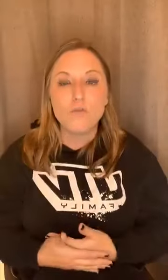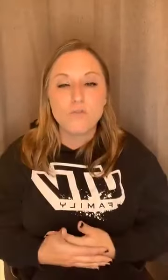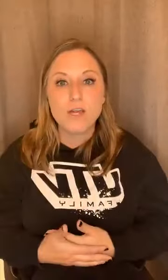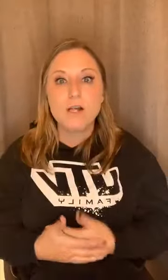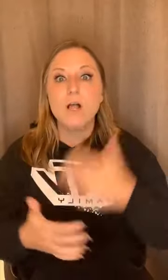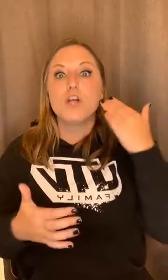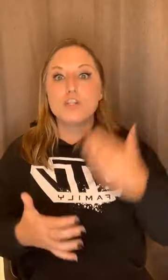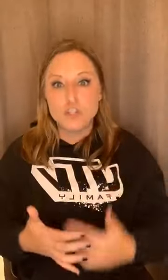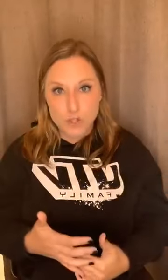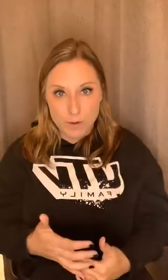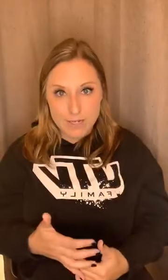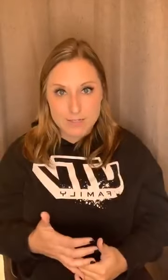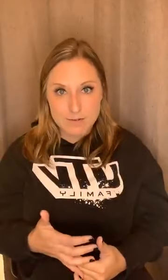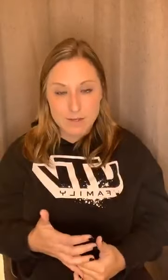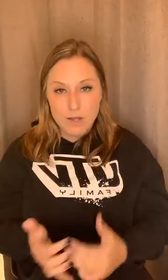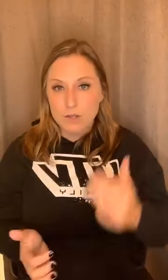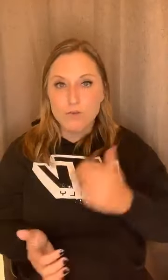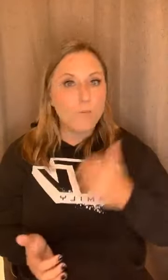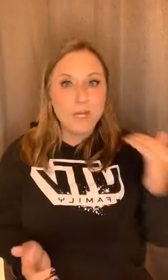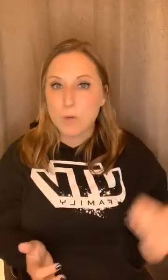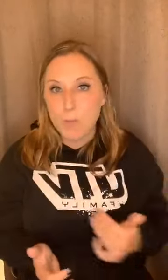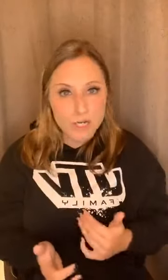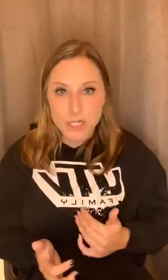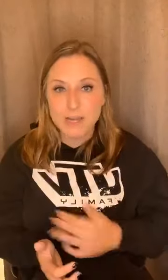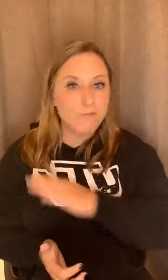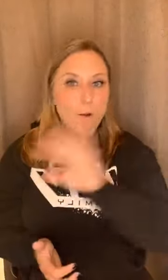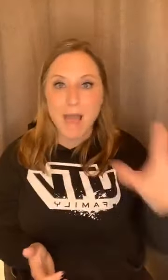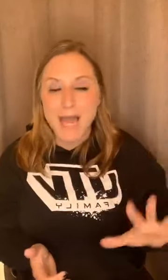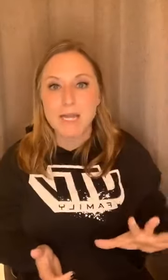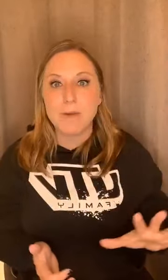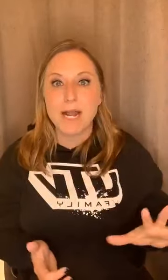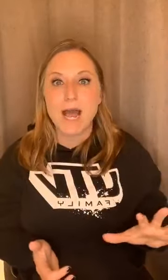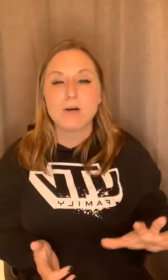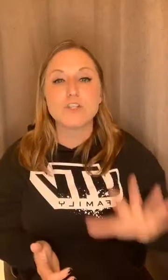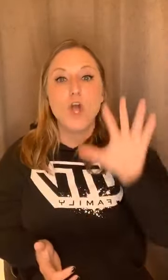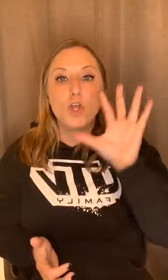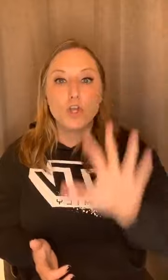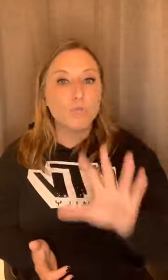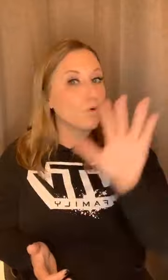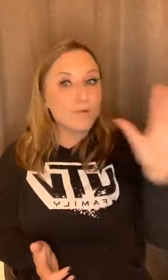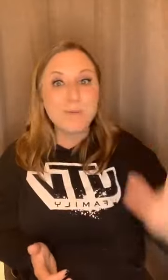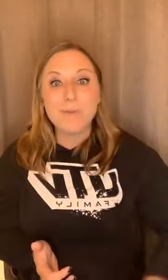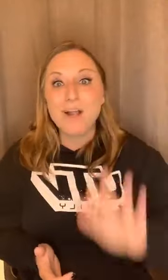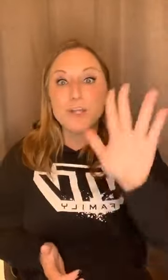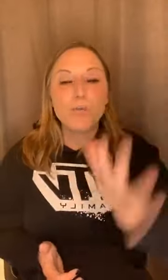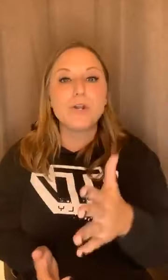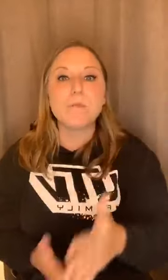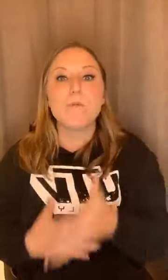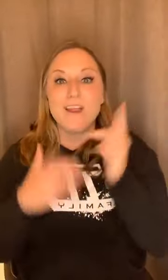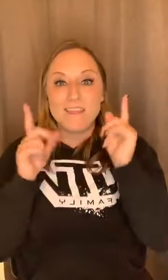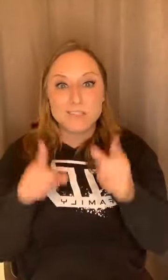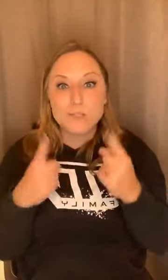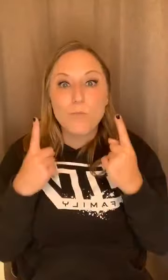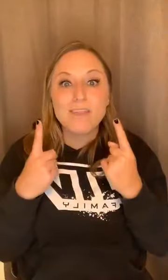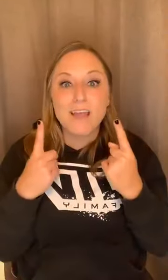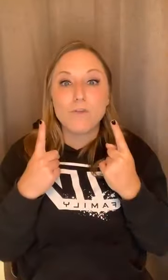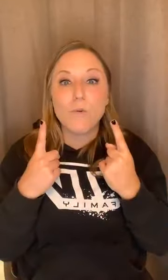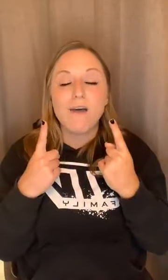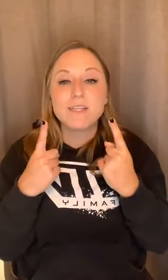feel, do it. You don't need permission from anybody else. Rule number one, you are number one. This is the one life you have to